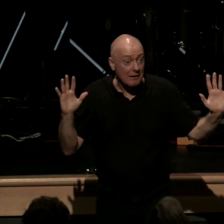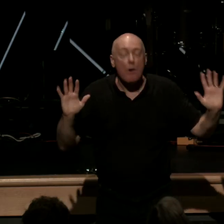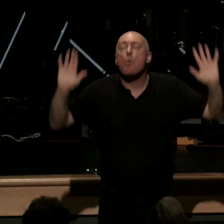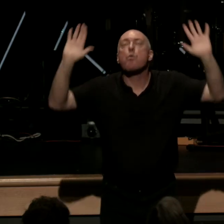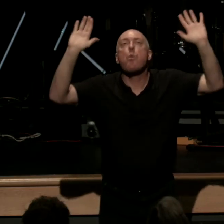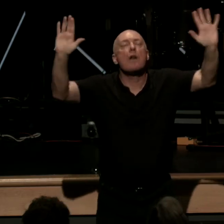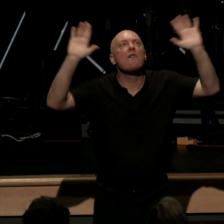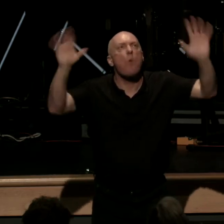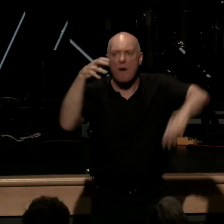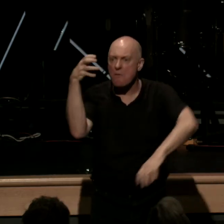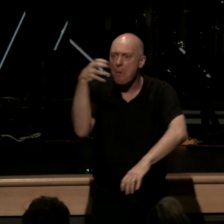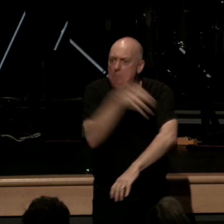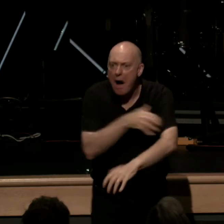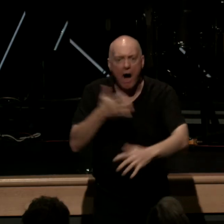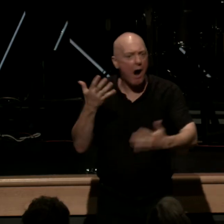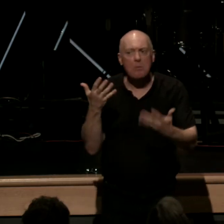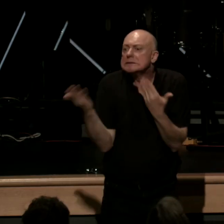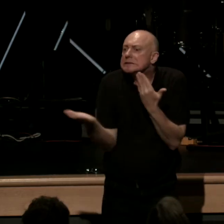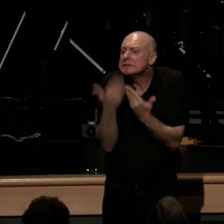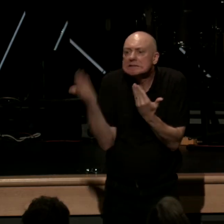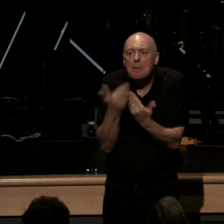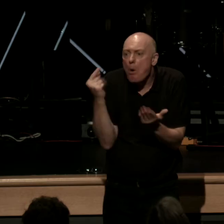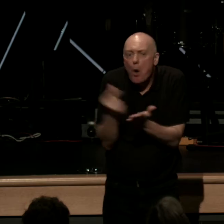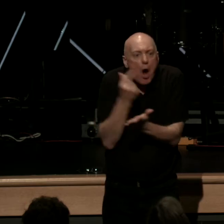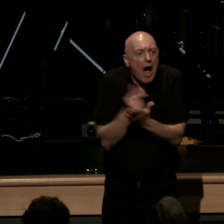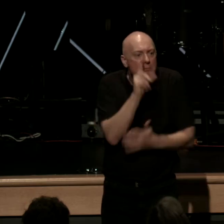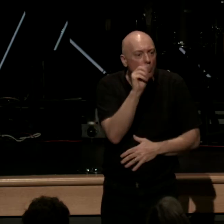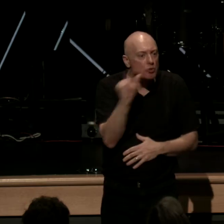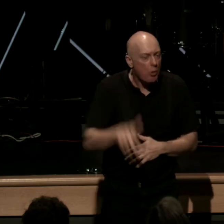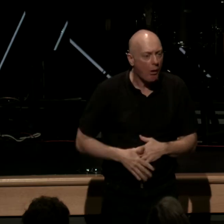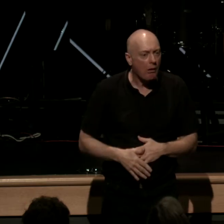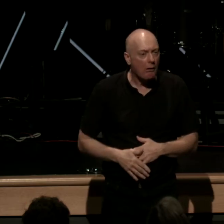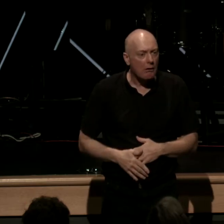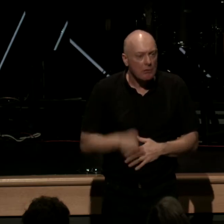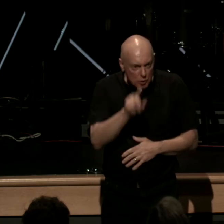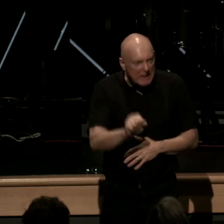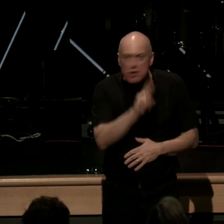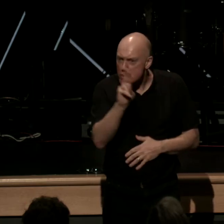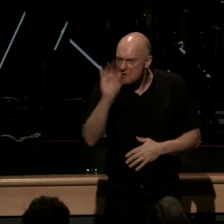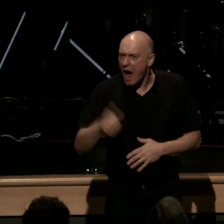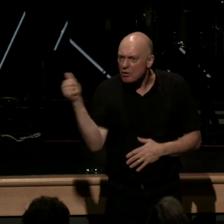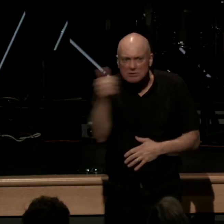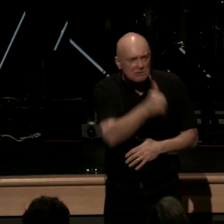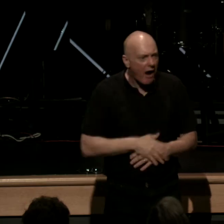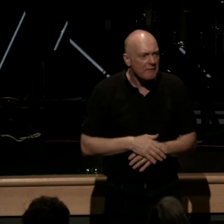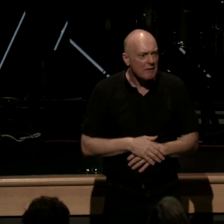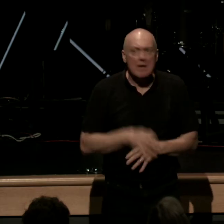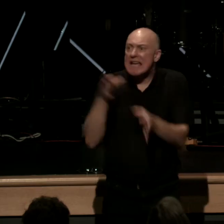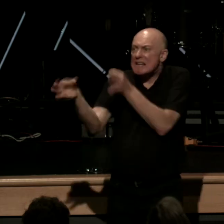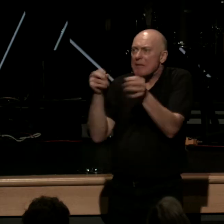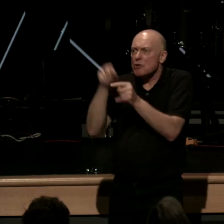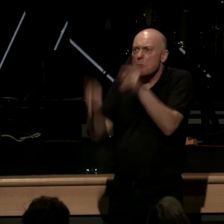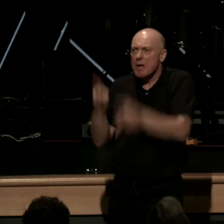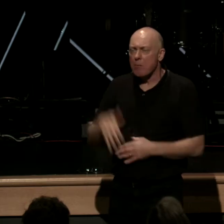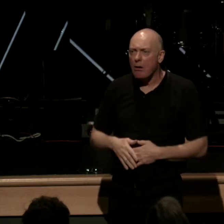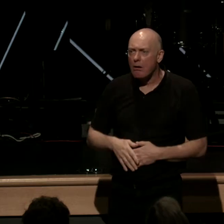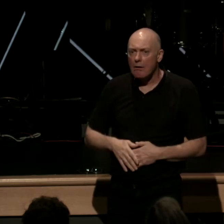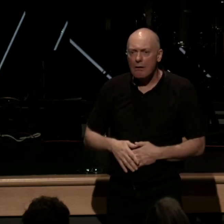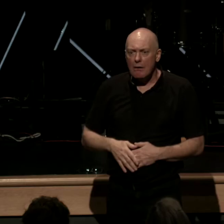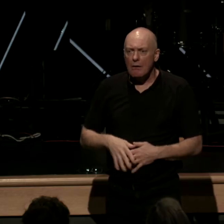powerful tiny simple gospel tool for you and I to take with us every day as we explain to people as we meet people everyone has a system of